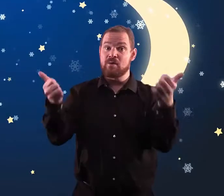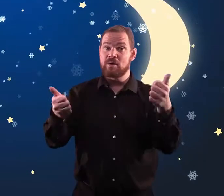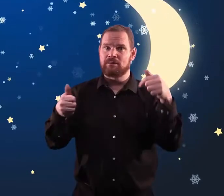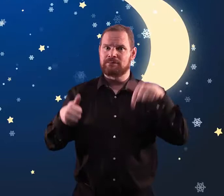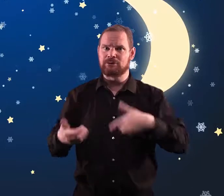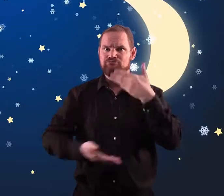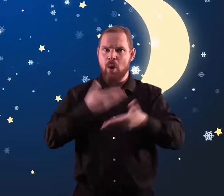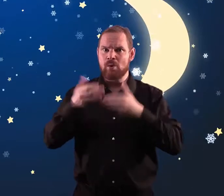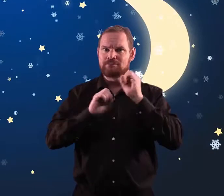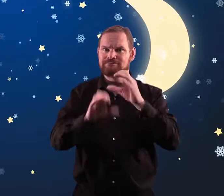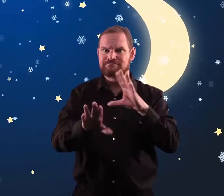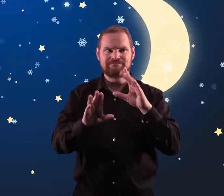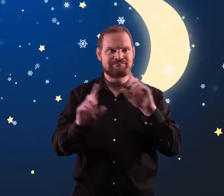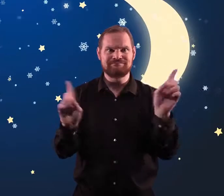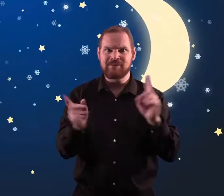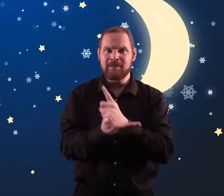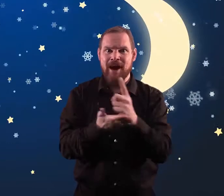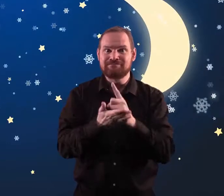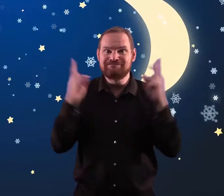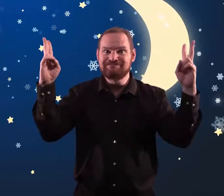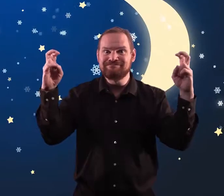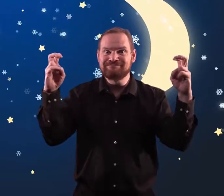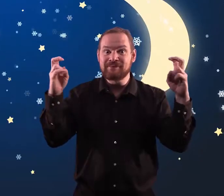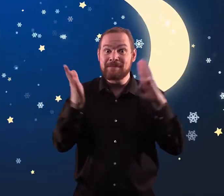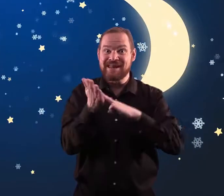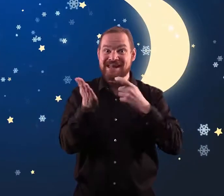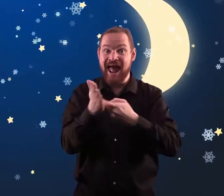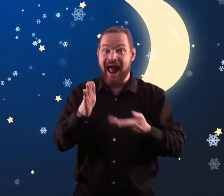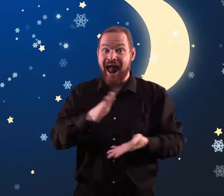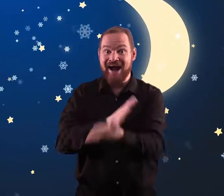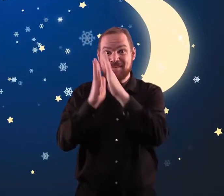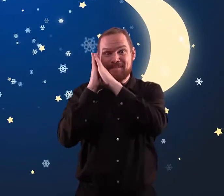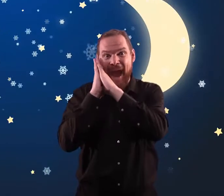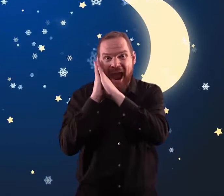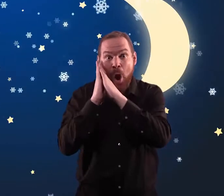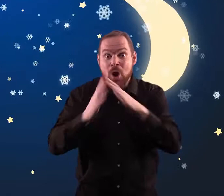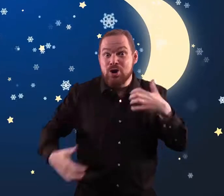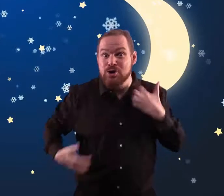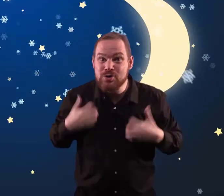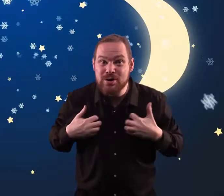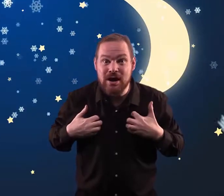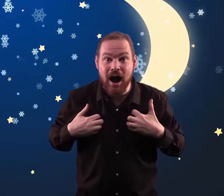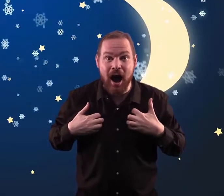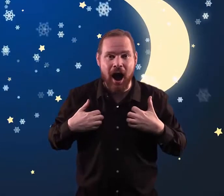Hello, it's story time. Guess what it is? Mr. Underbed.